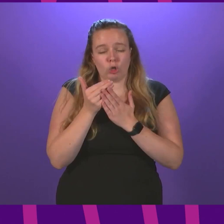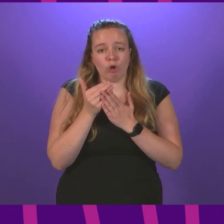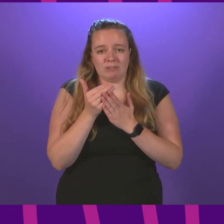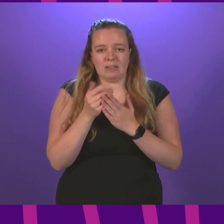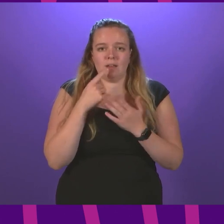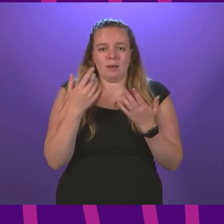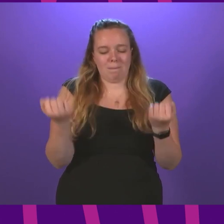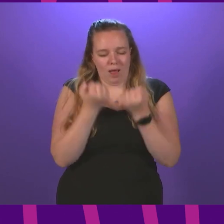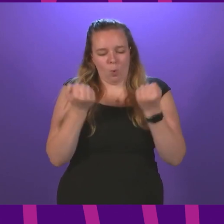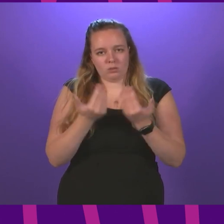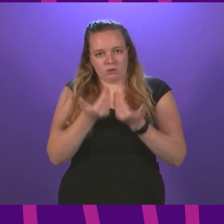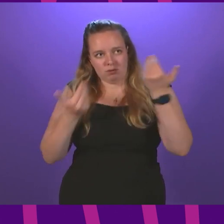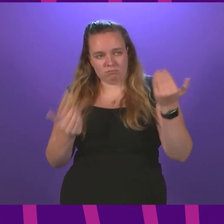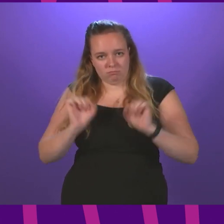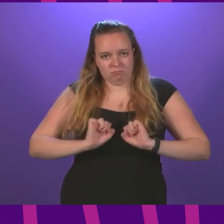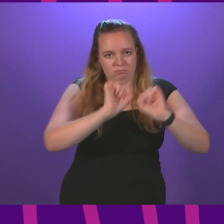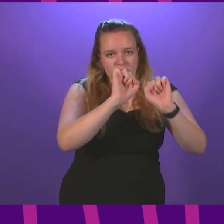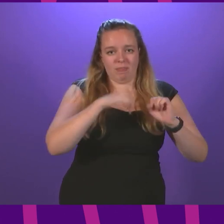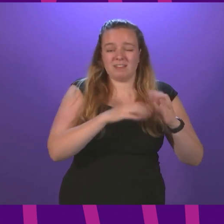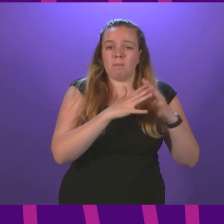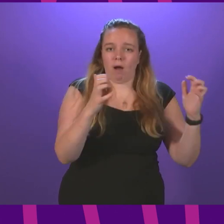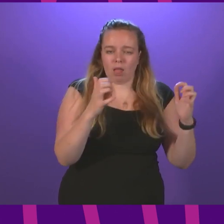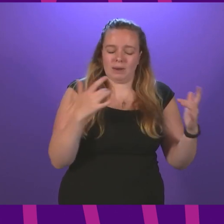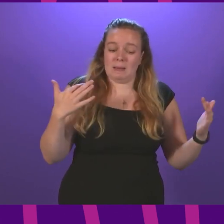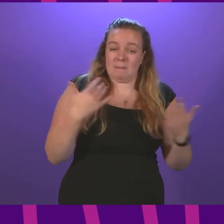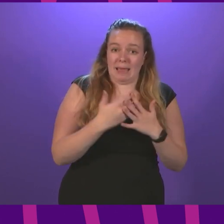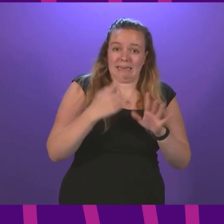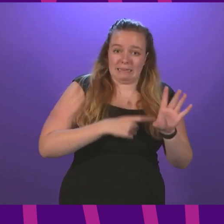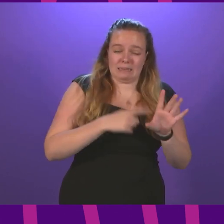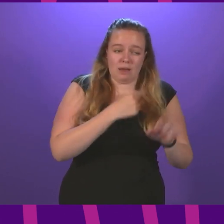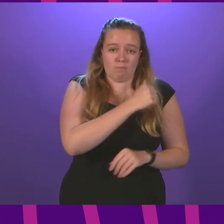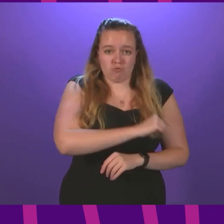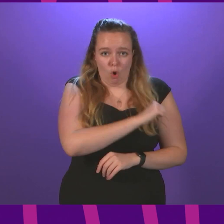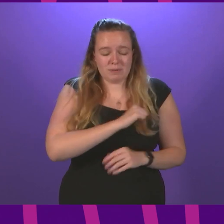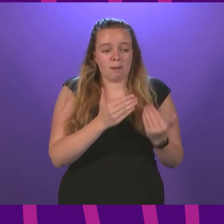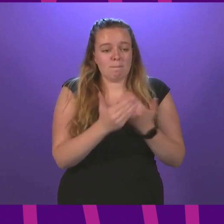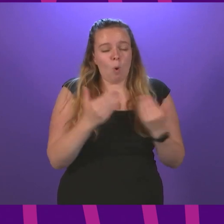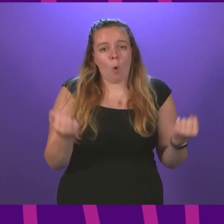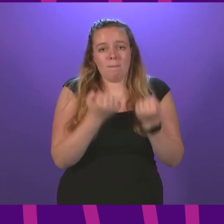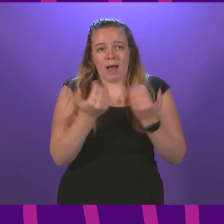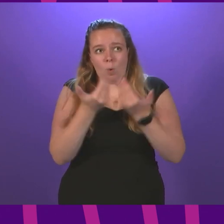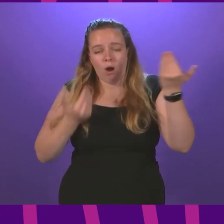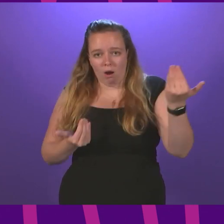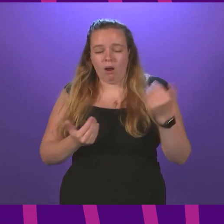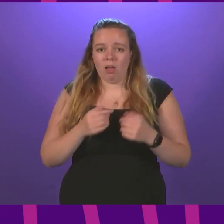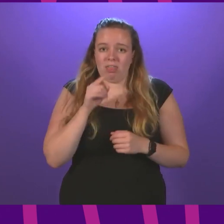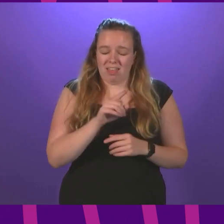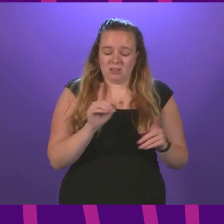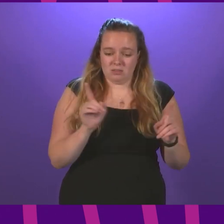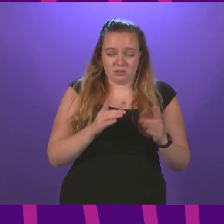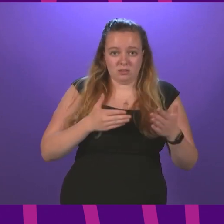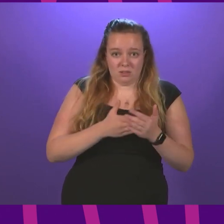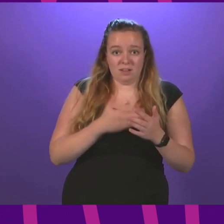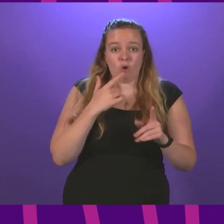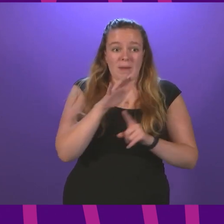were devolved to this parliament after many years of promises and more devolved power was all that was standing between a